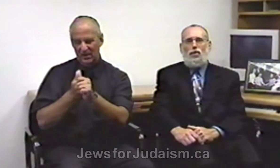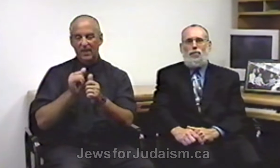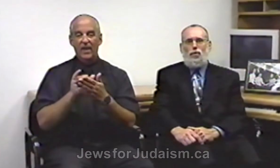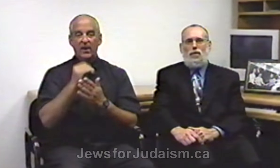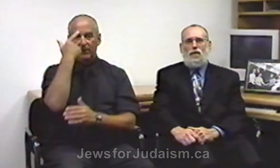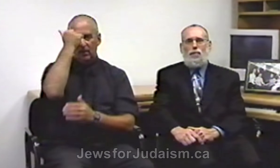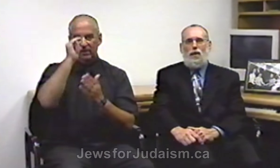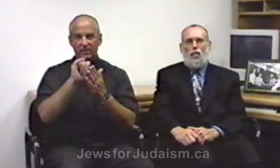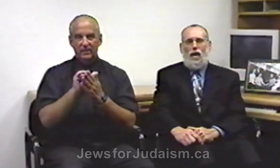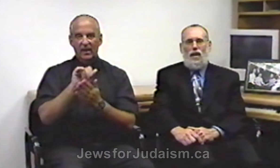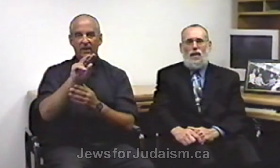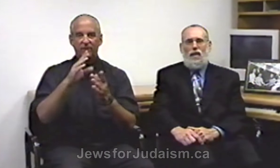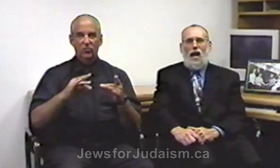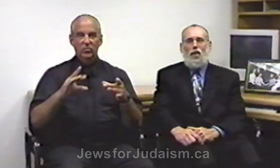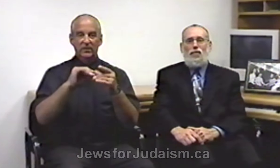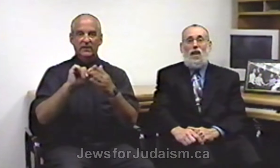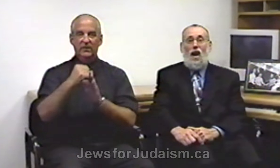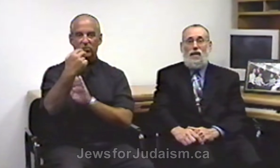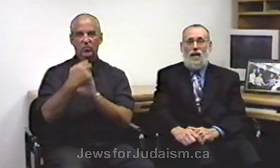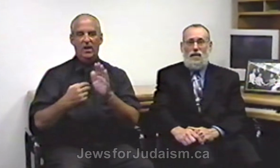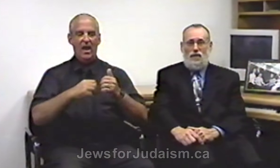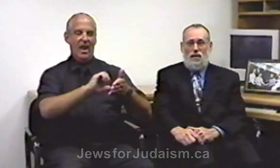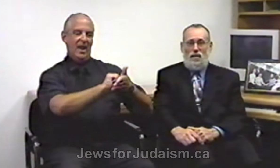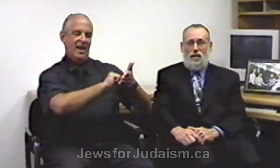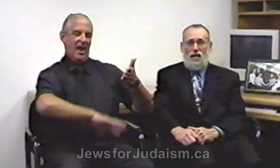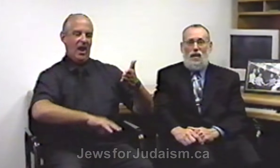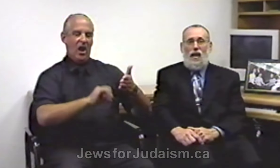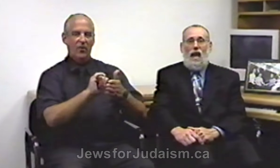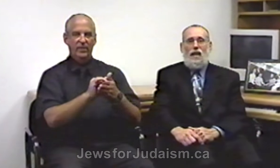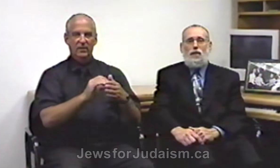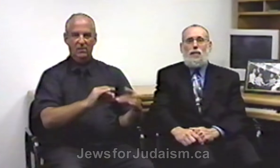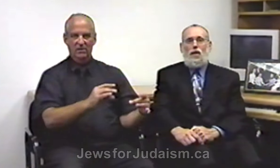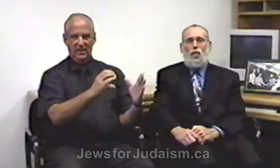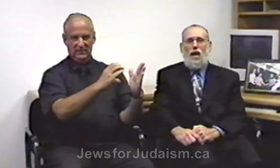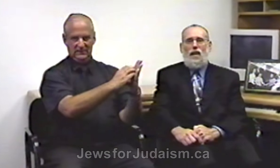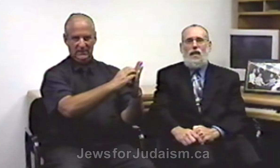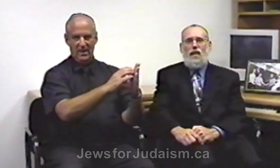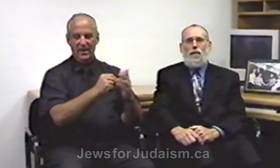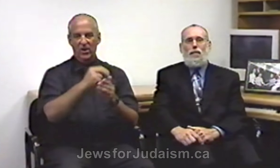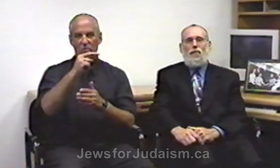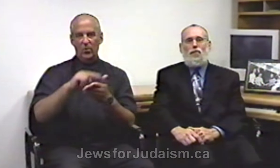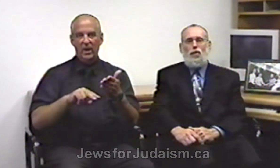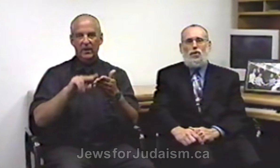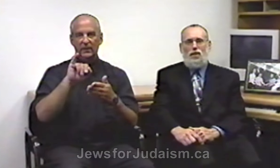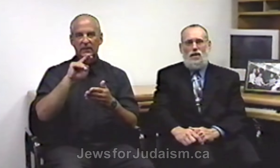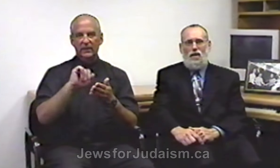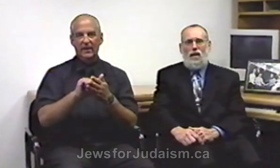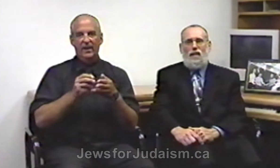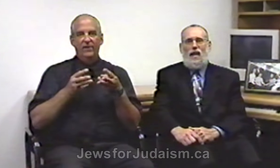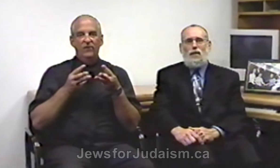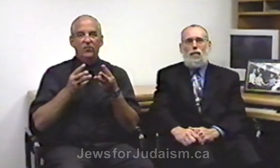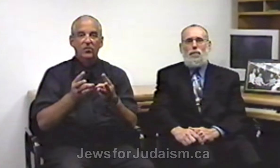the verse is being read out of context and it's being read in a version that has been